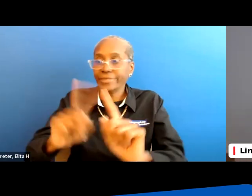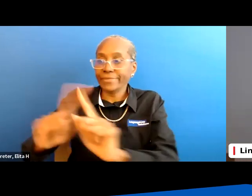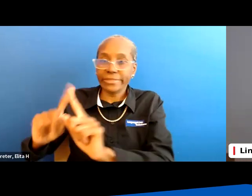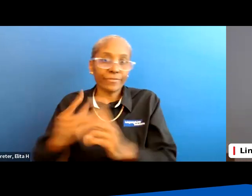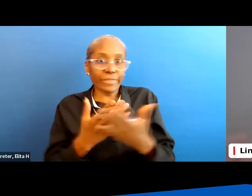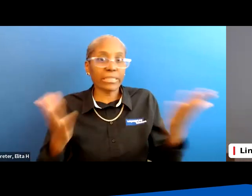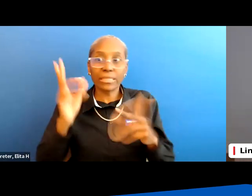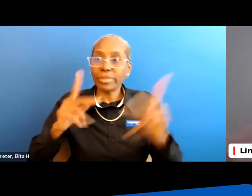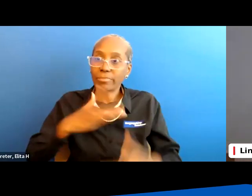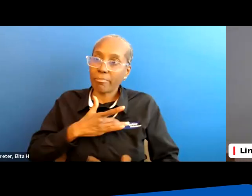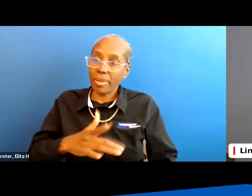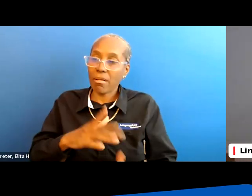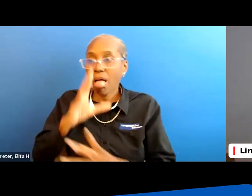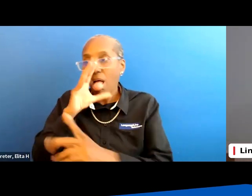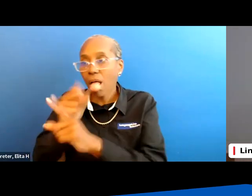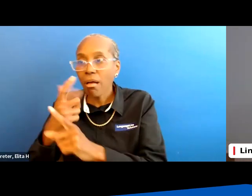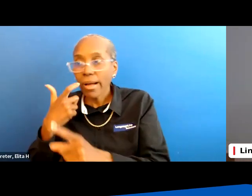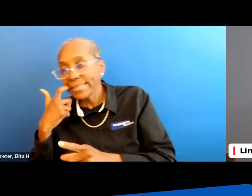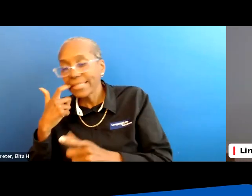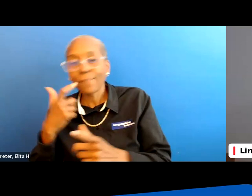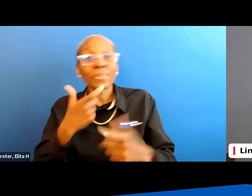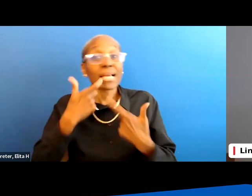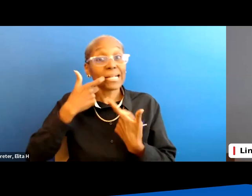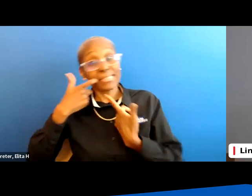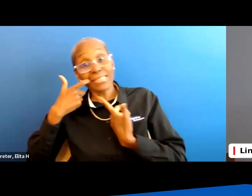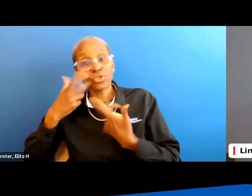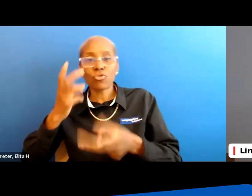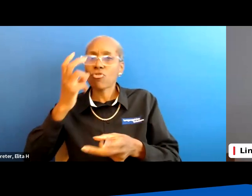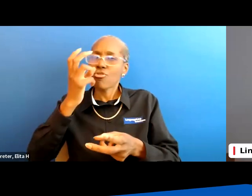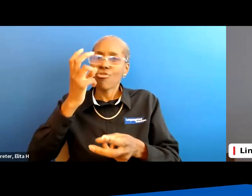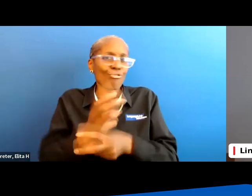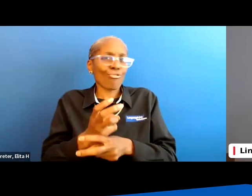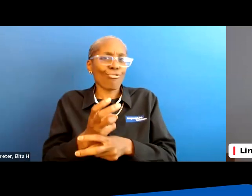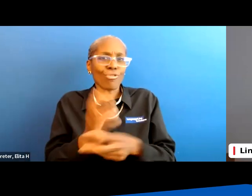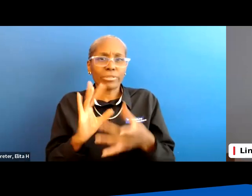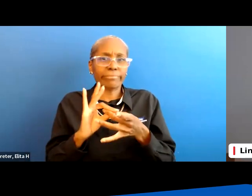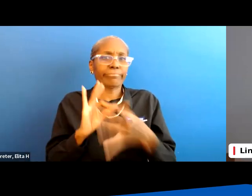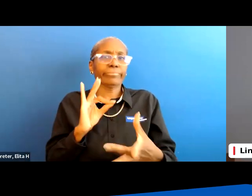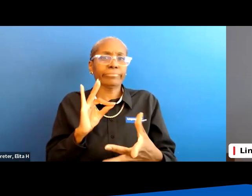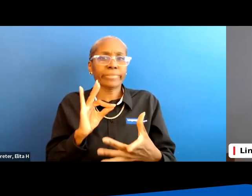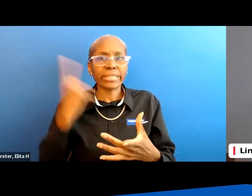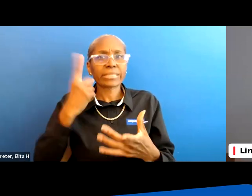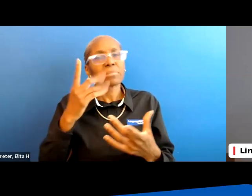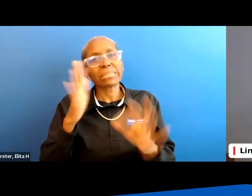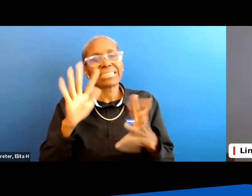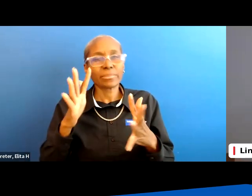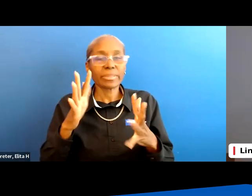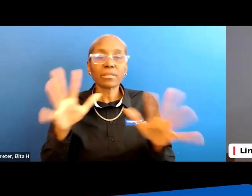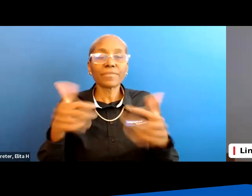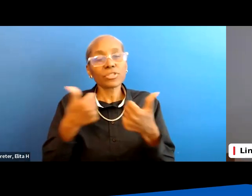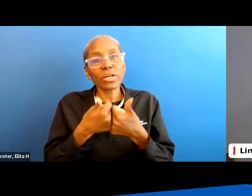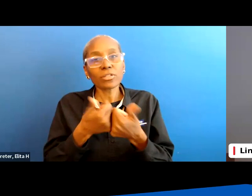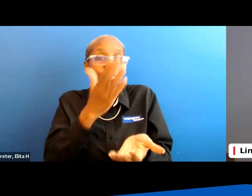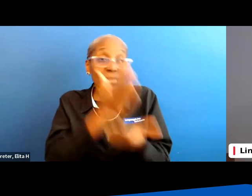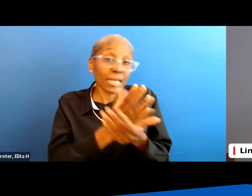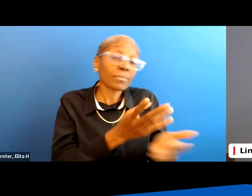personalities you know so addictions are hard to stop and so that can be a bit of a challenge to